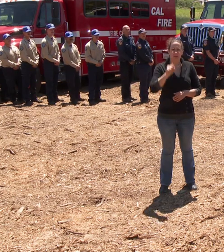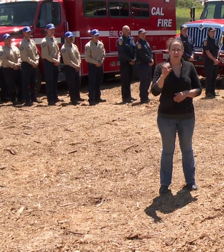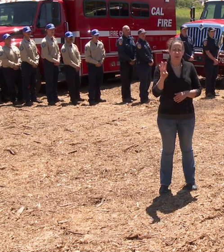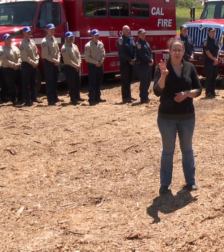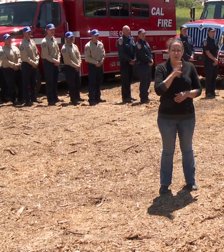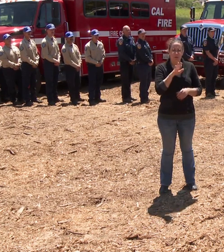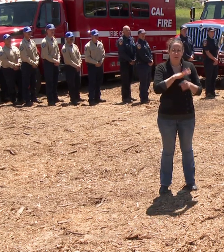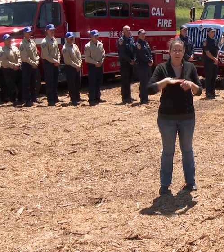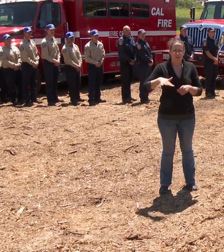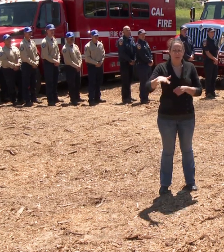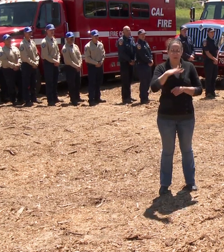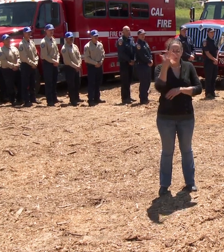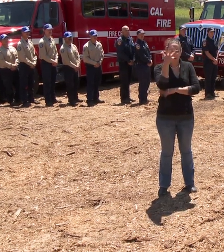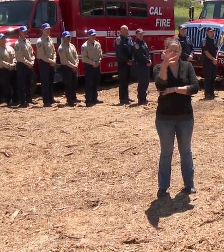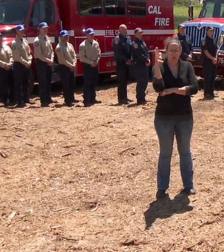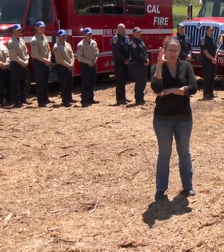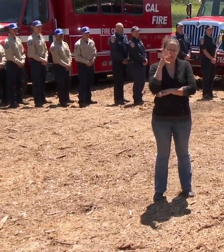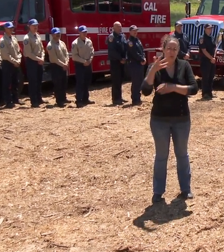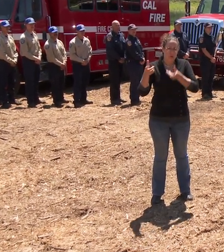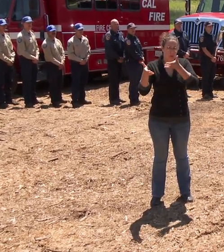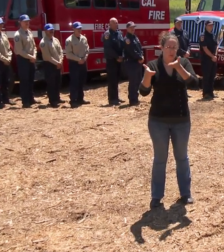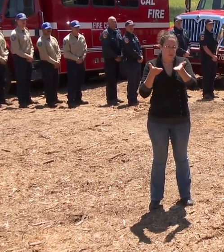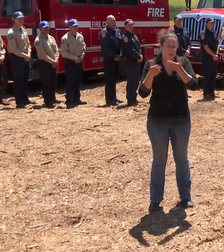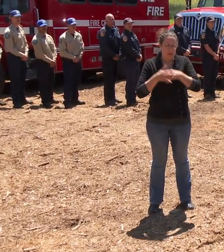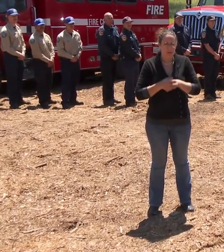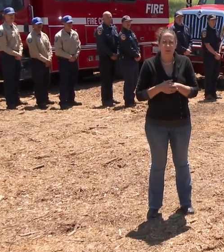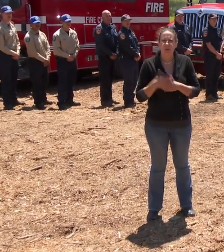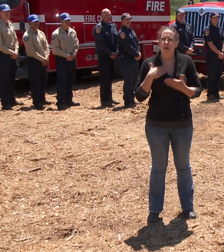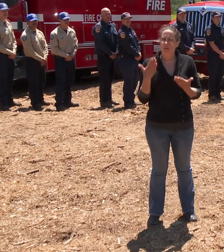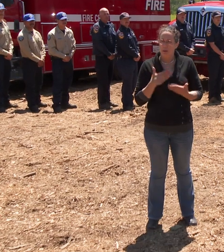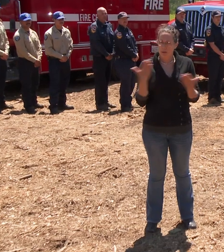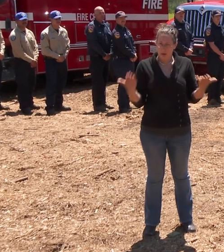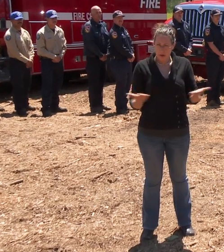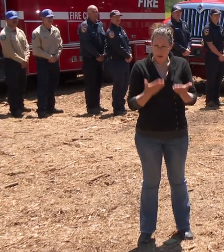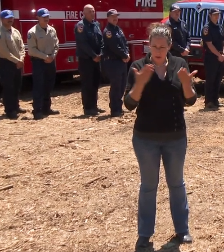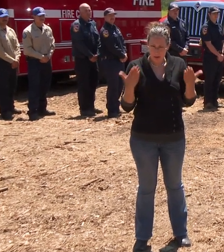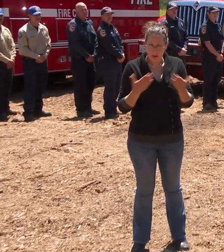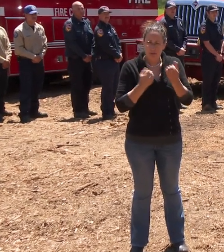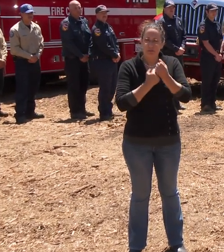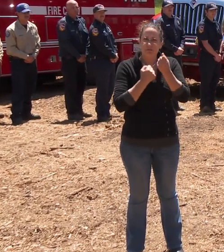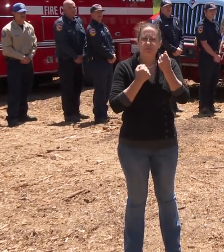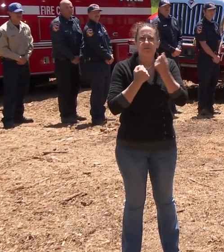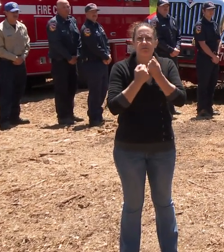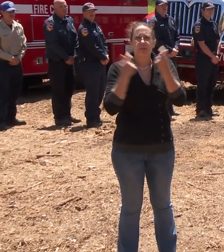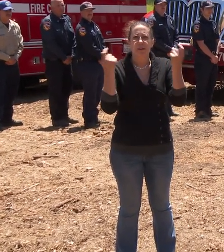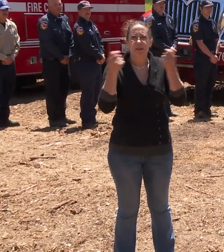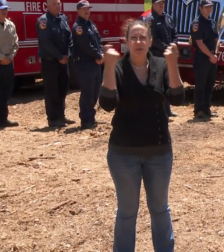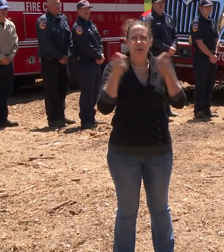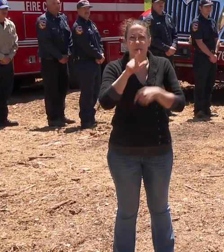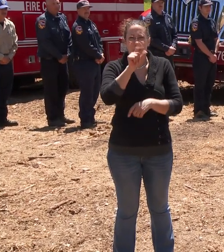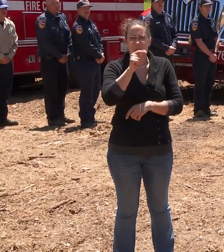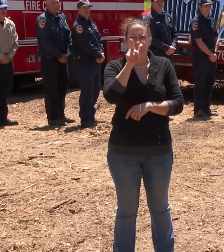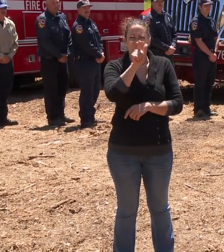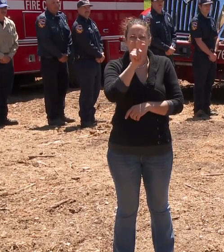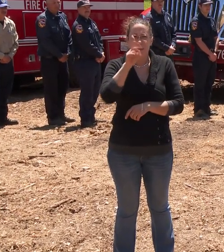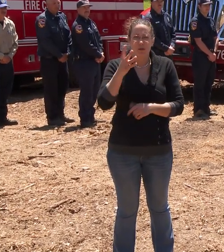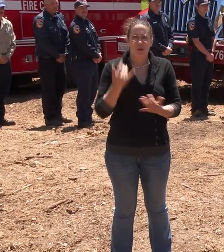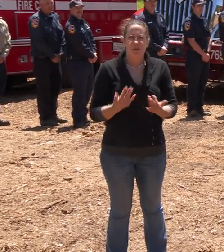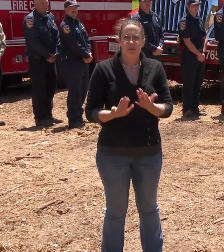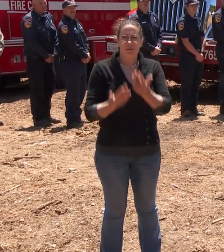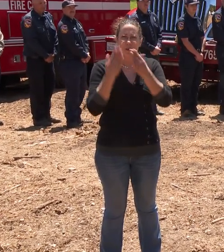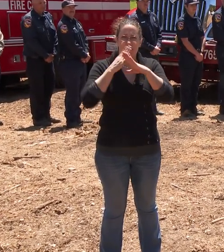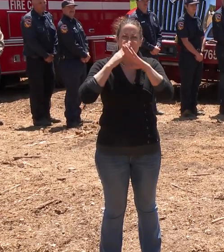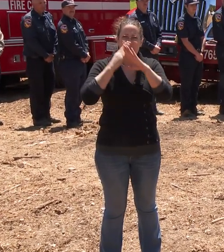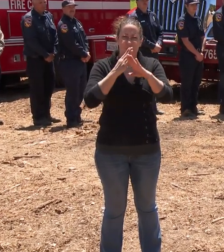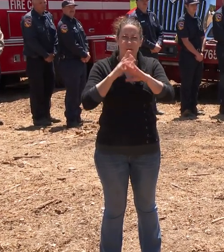I'm honored here, I'm honored to be here today on behalf of the USDA Forest Service to celebrate the 2024 Wildfire Preparedness Week with our partners.